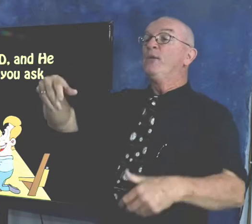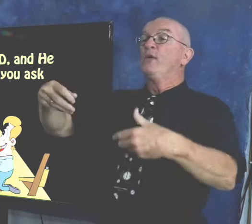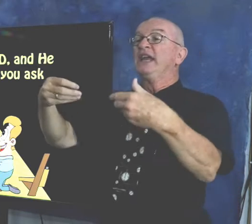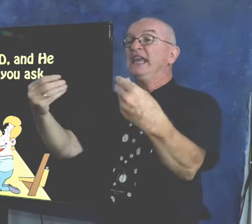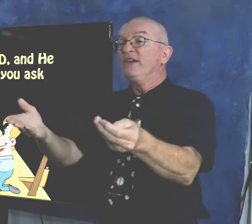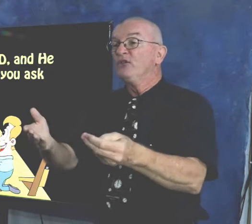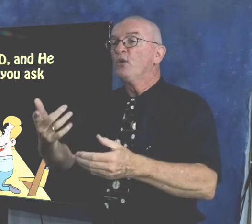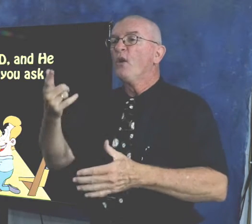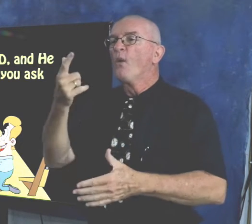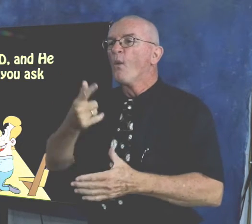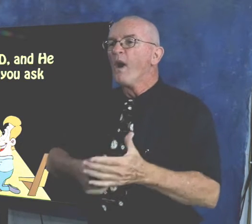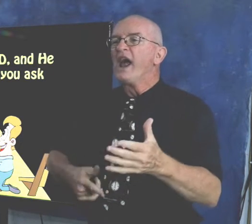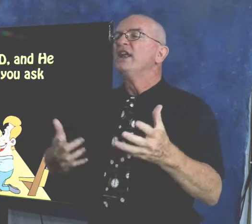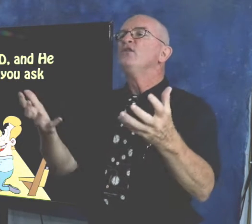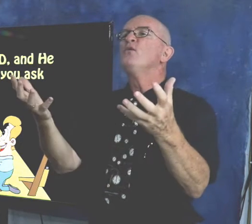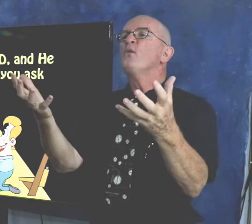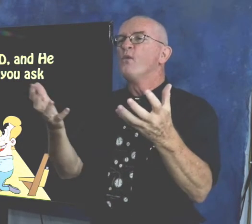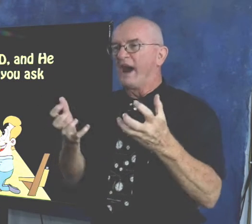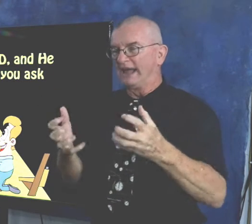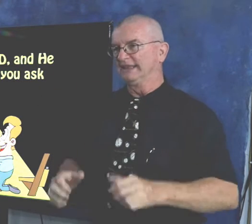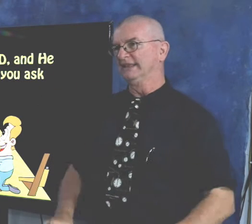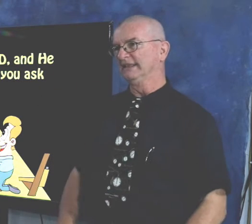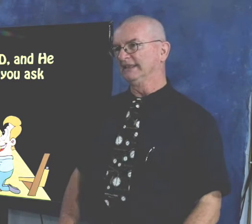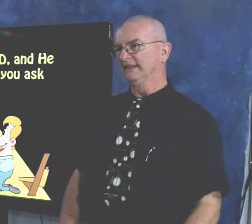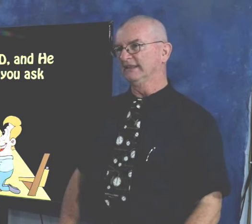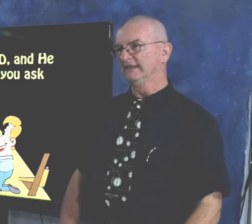Enjoy serving the Lord, and He will give you whatever you want.